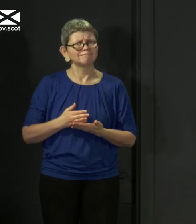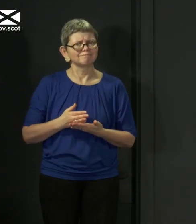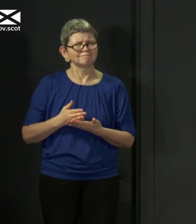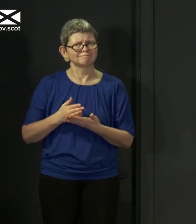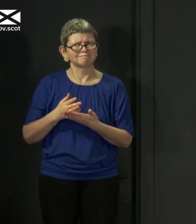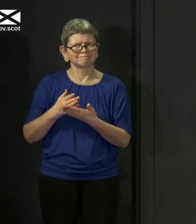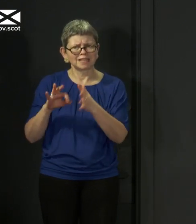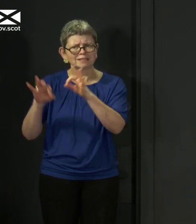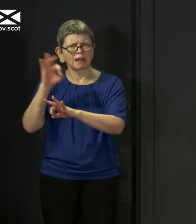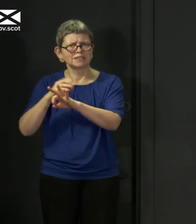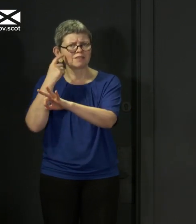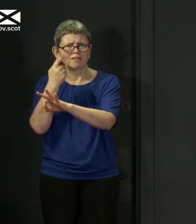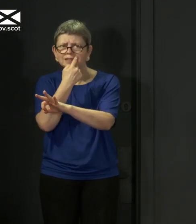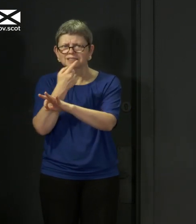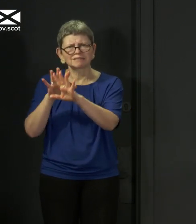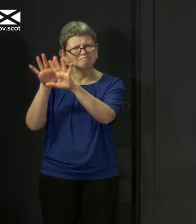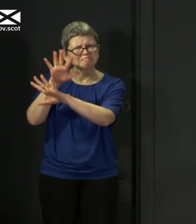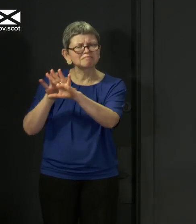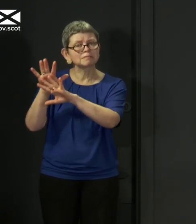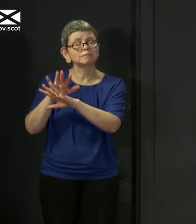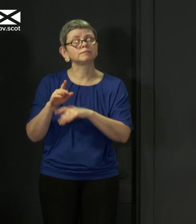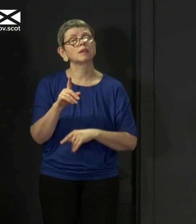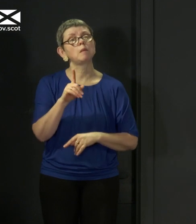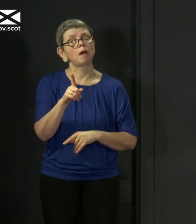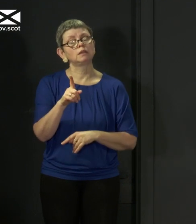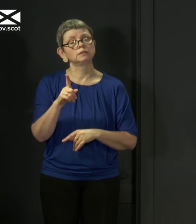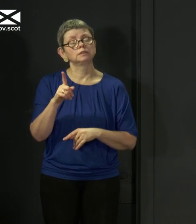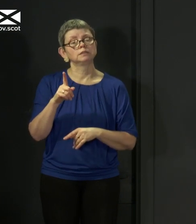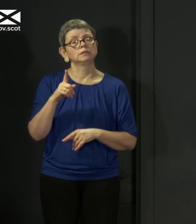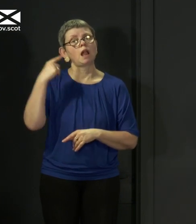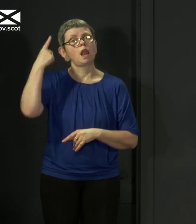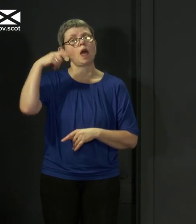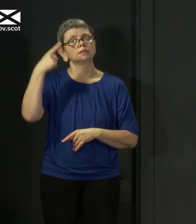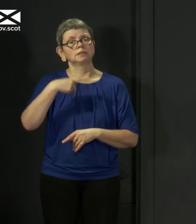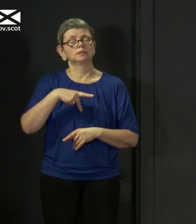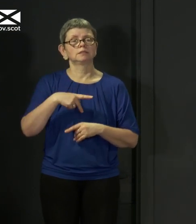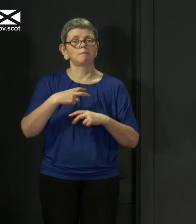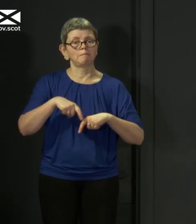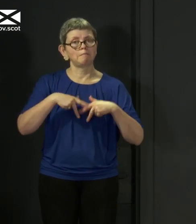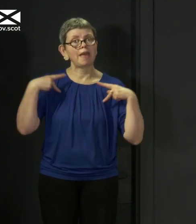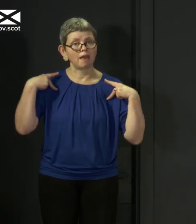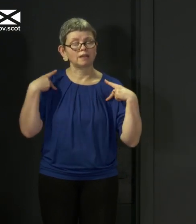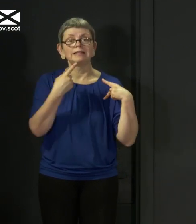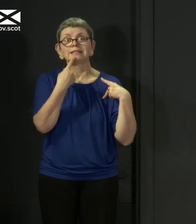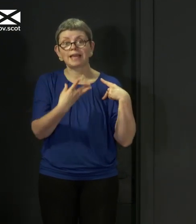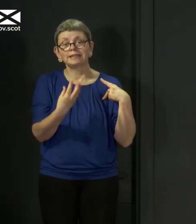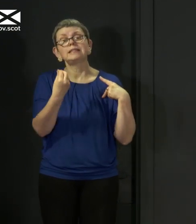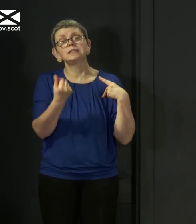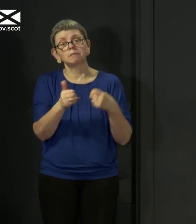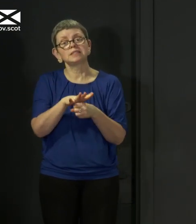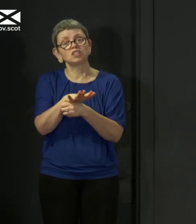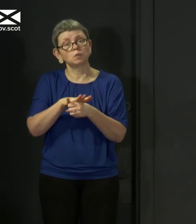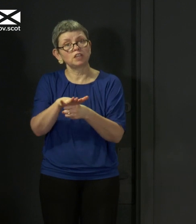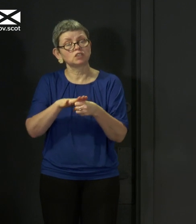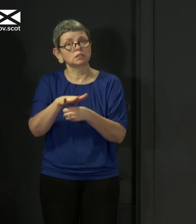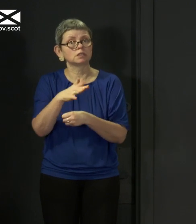before with the position that Sadiq Khan in London has articulated that in certain circumstances, you know,